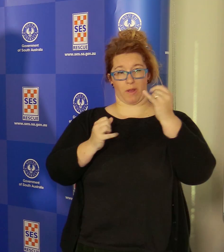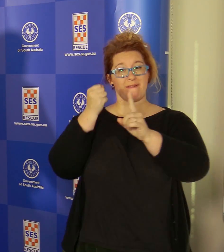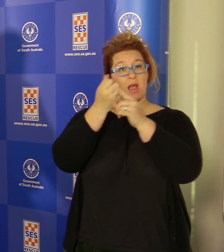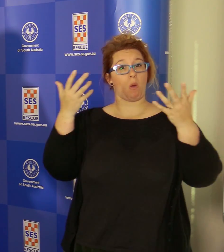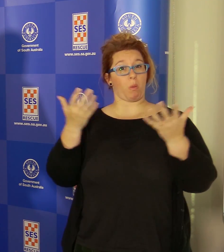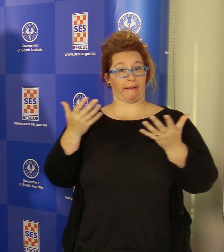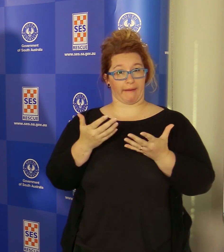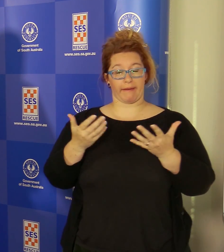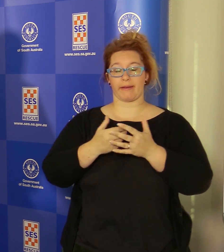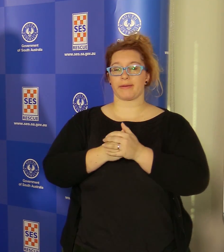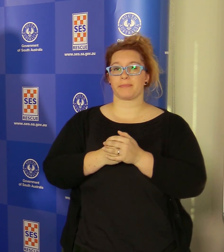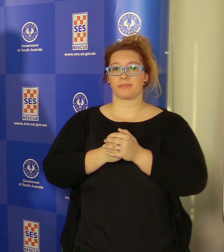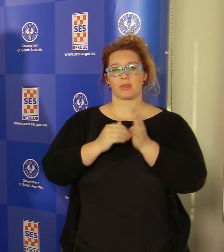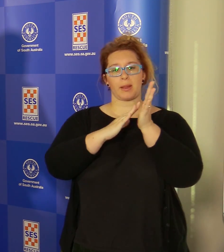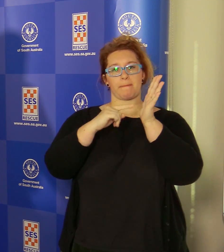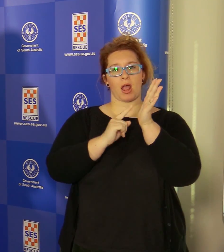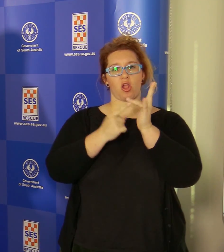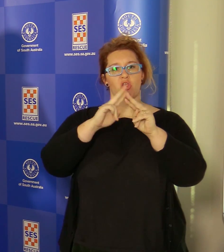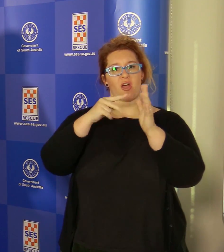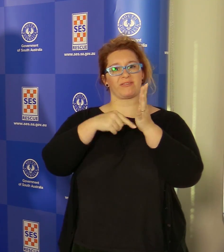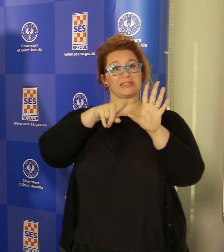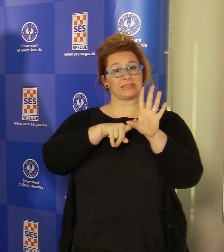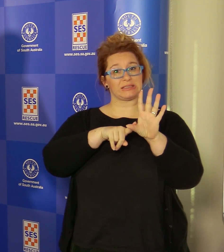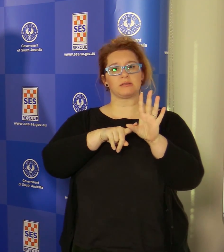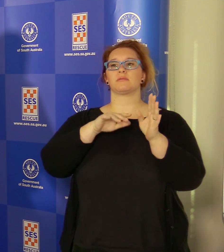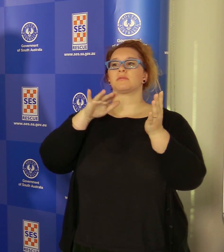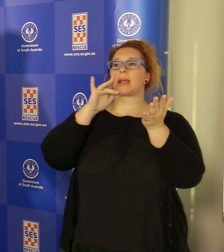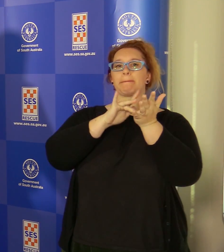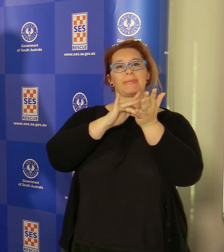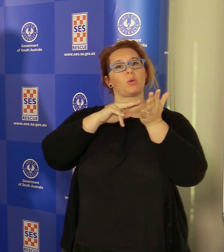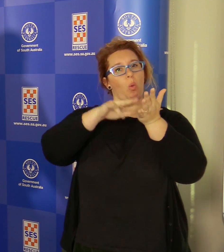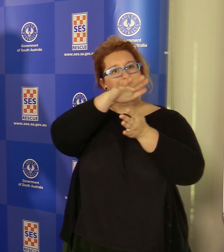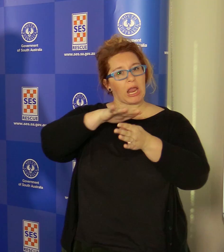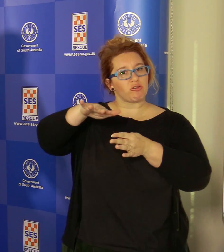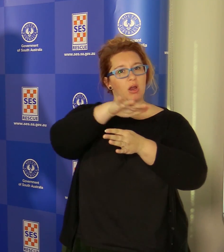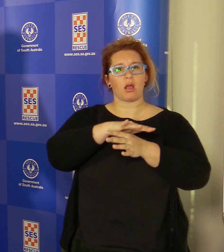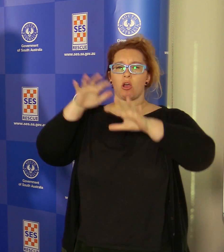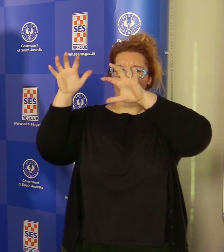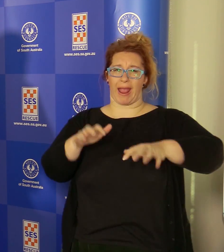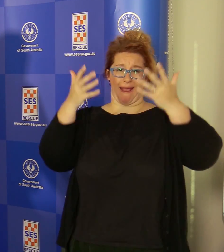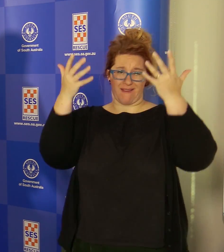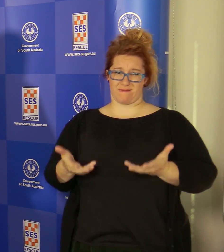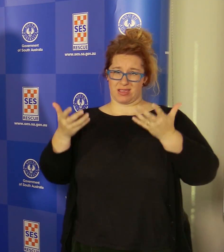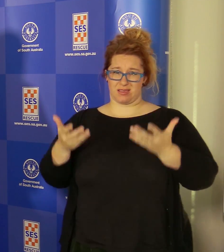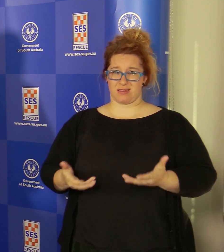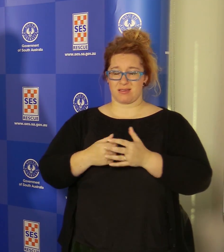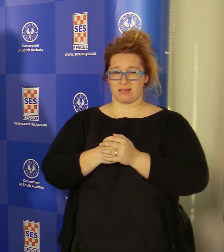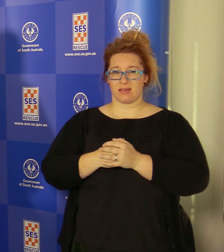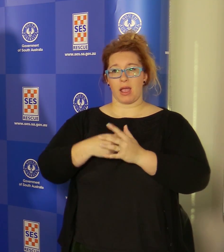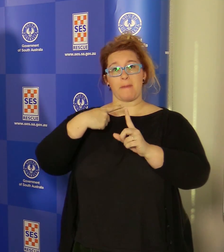through our Mount Lofty Ranges, through our mid-north area, with significantly high rainfalls but then also exceptionally high winds